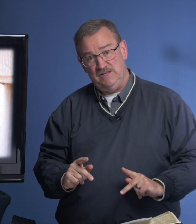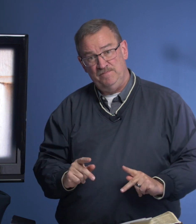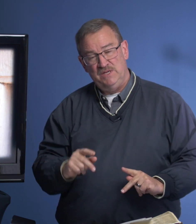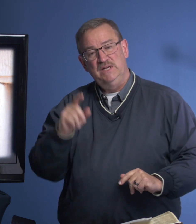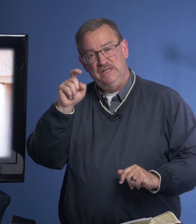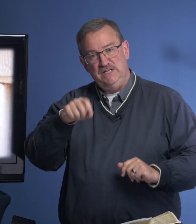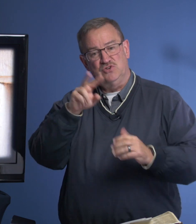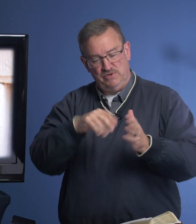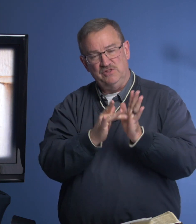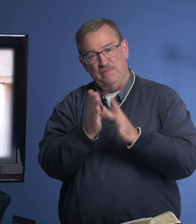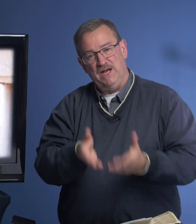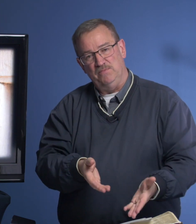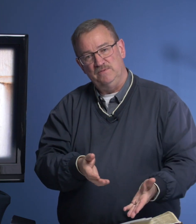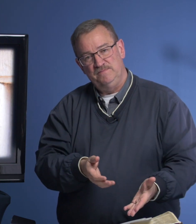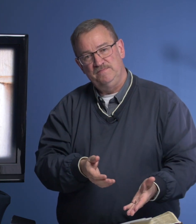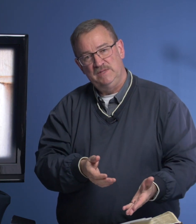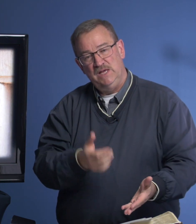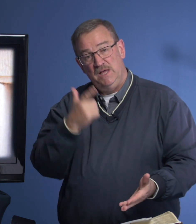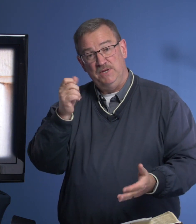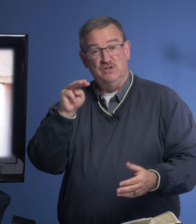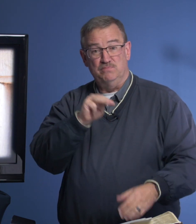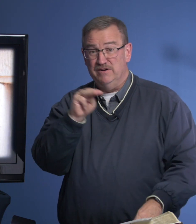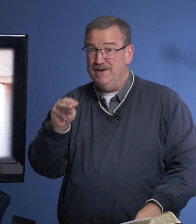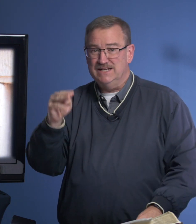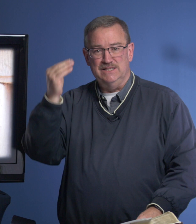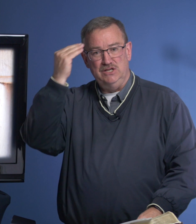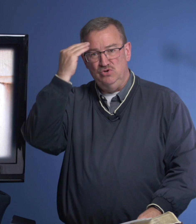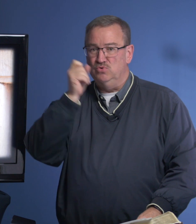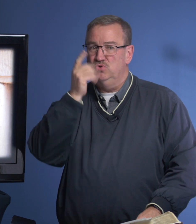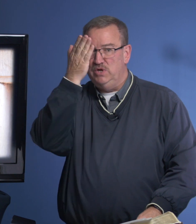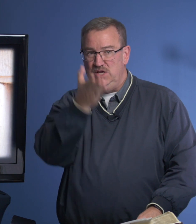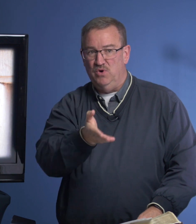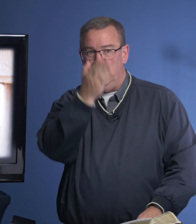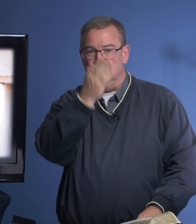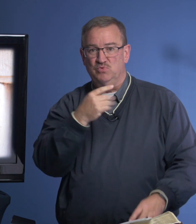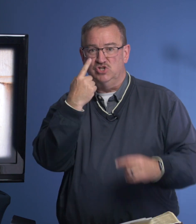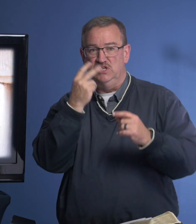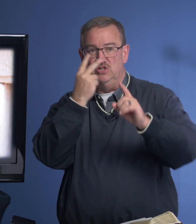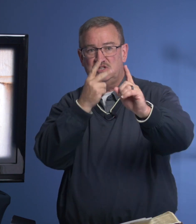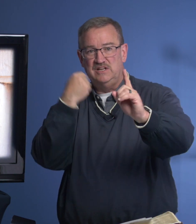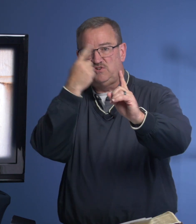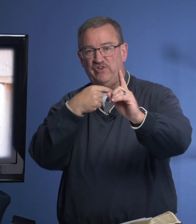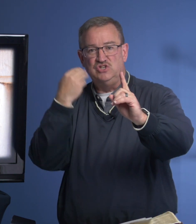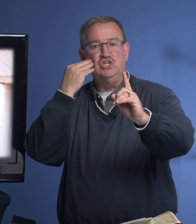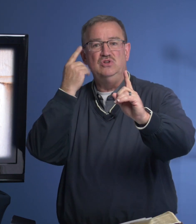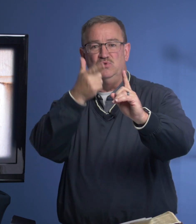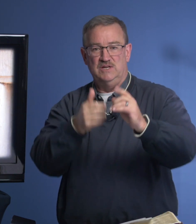need to read their Bible. Because Mary Magdalene knew who he was when she looked at his face. She knew him.